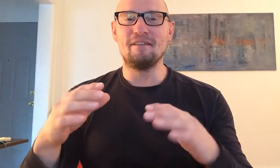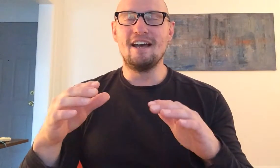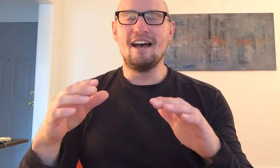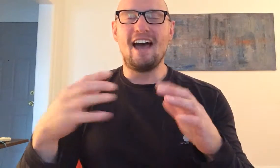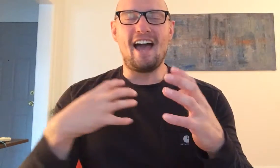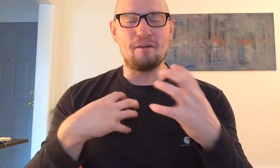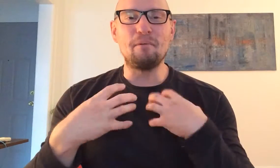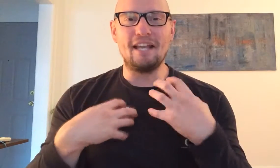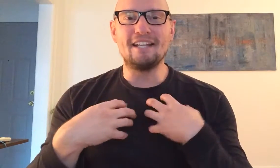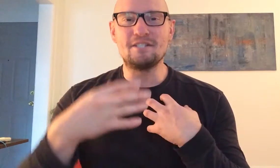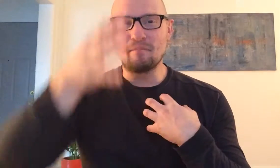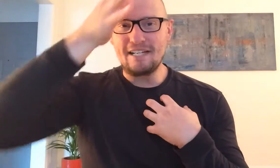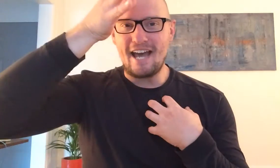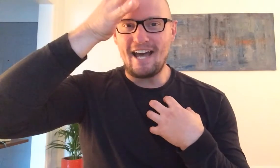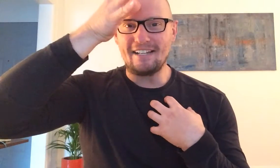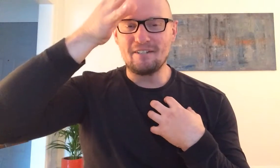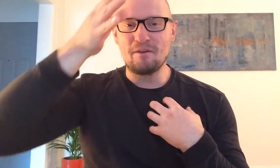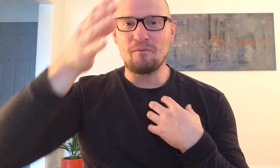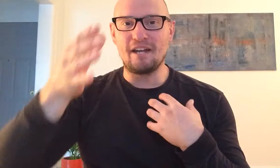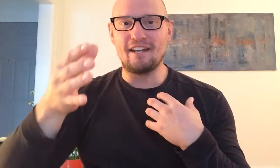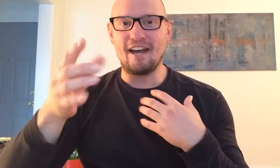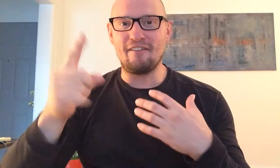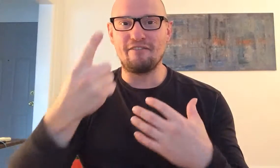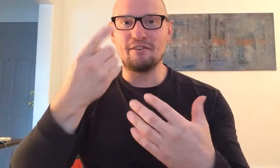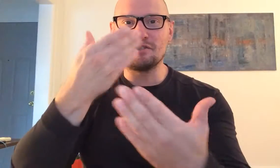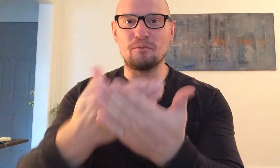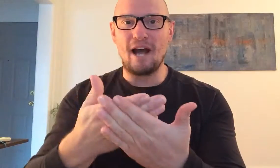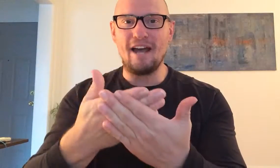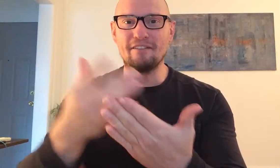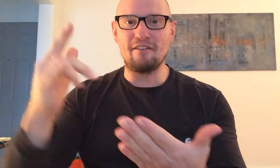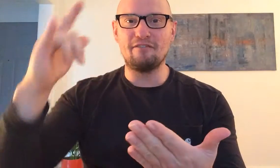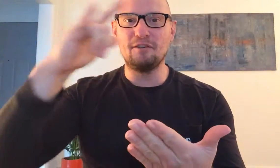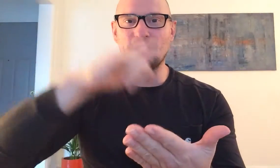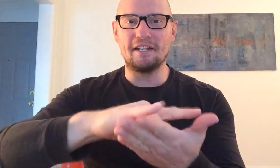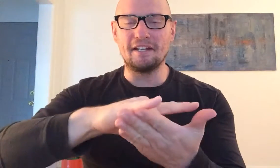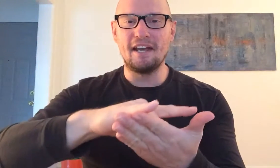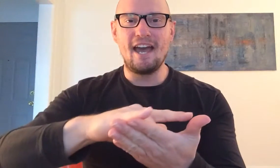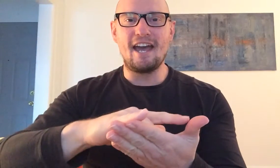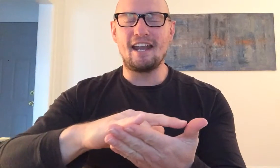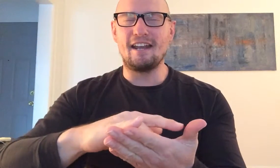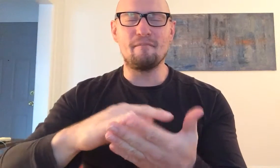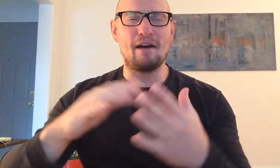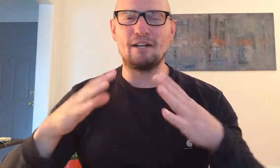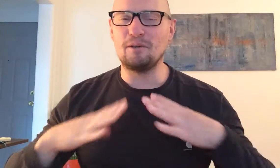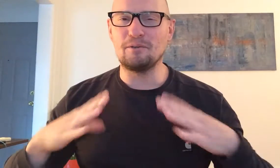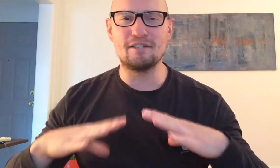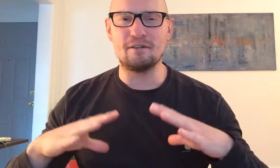complained to my dad when I first arrived I flew in and my clothes I was